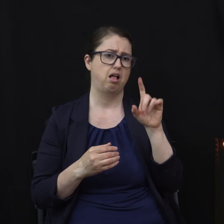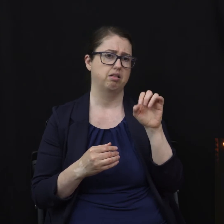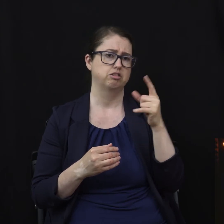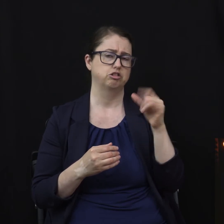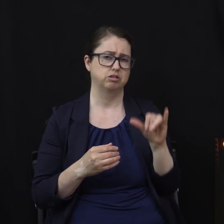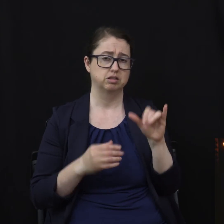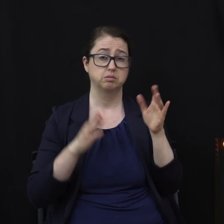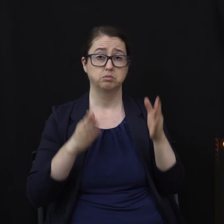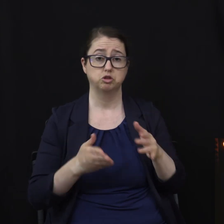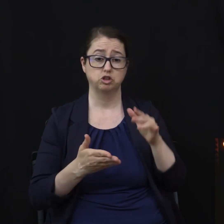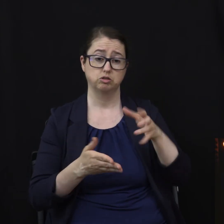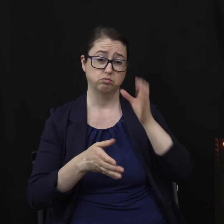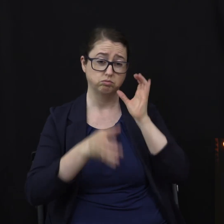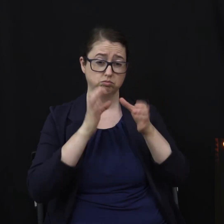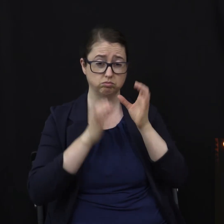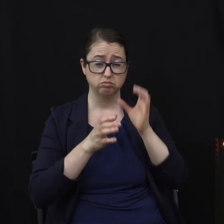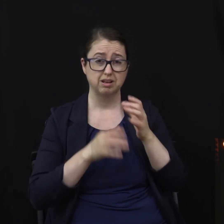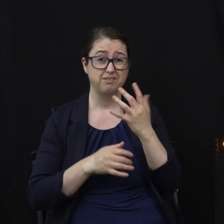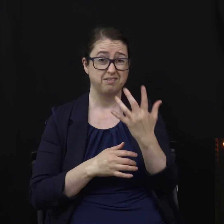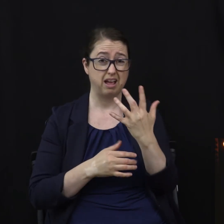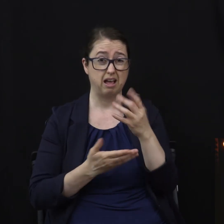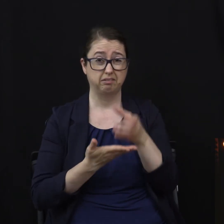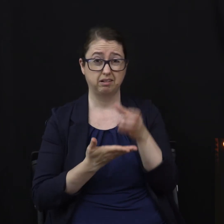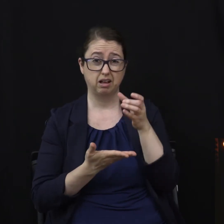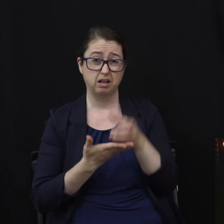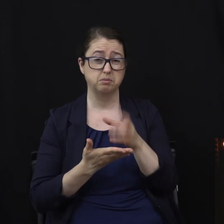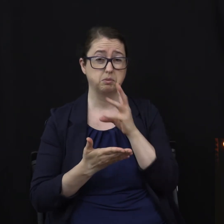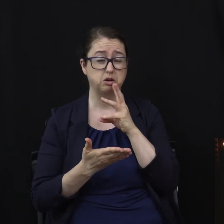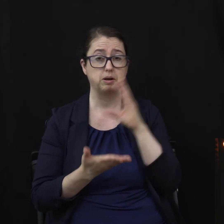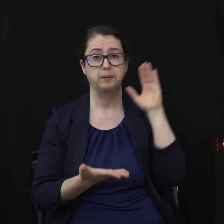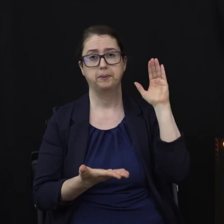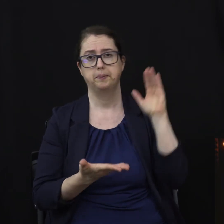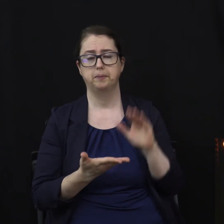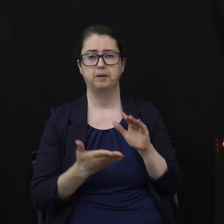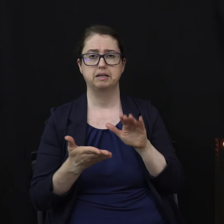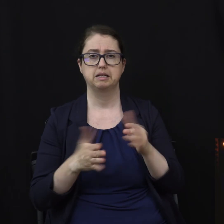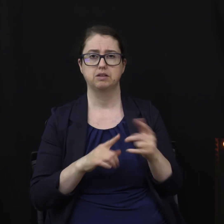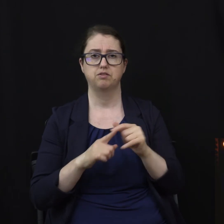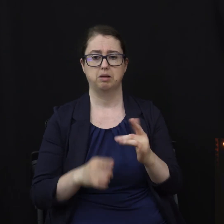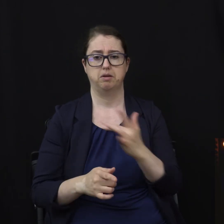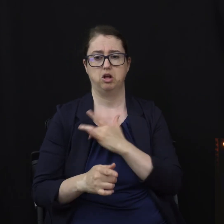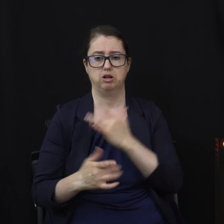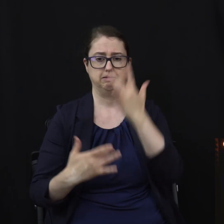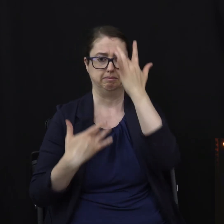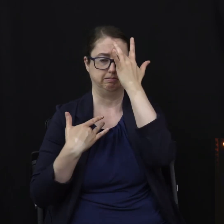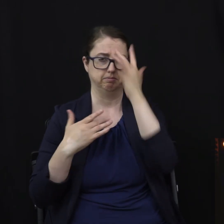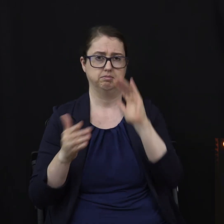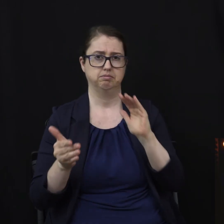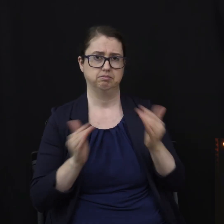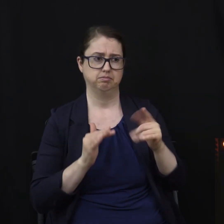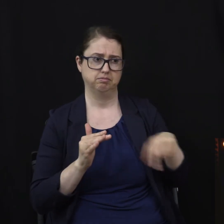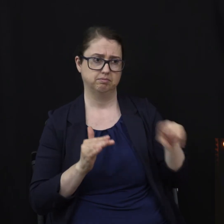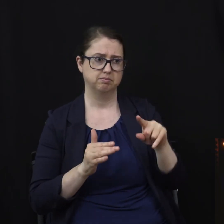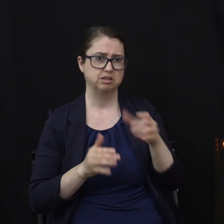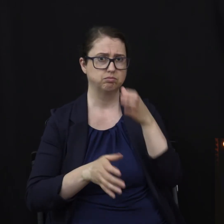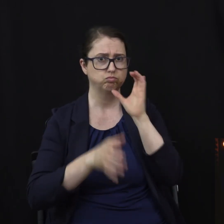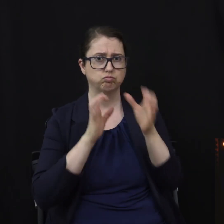a day had significantly less death from coronary heart disease compared to those who drank only two glasses